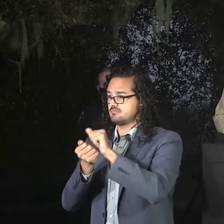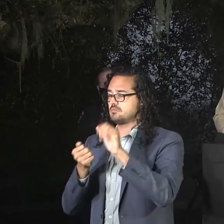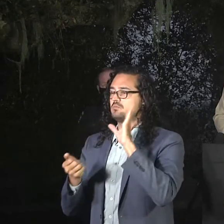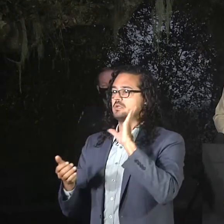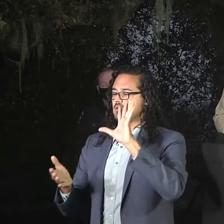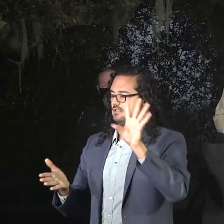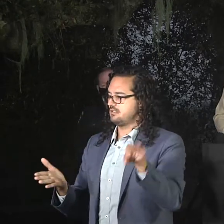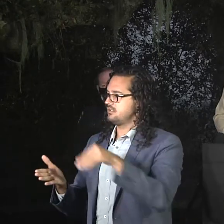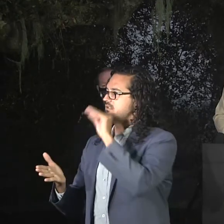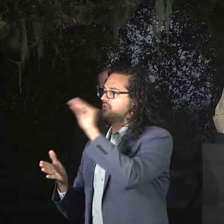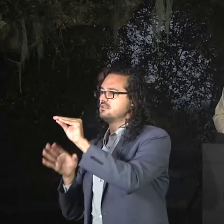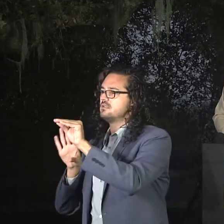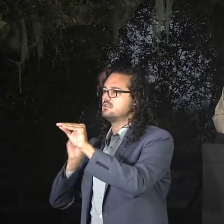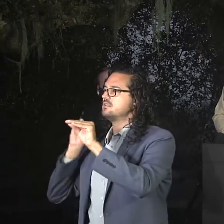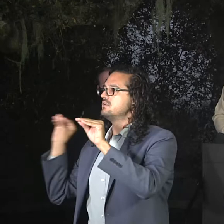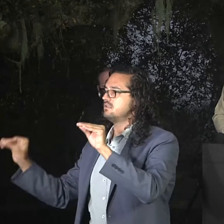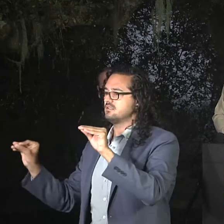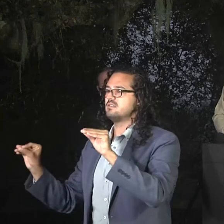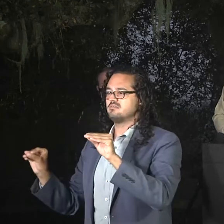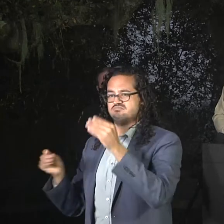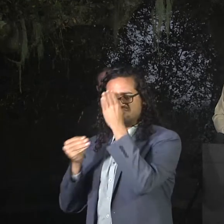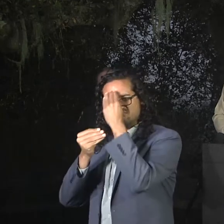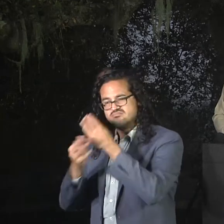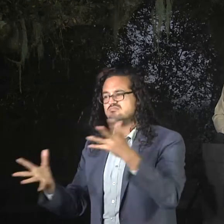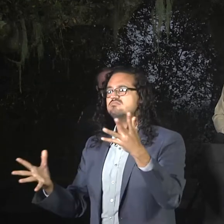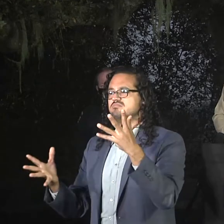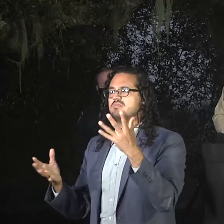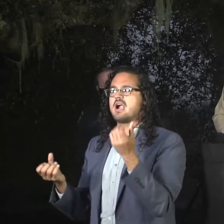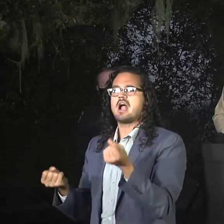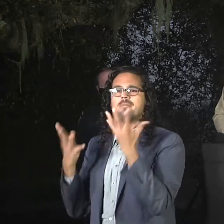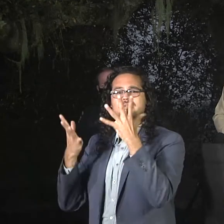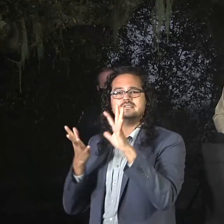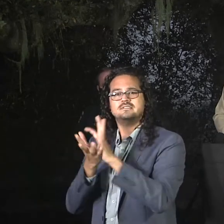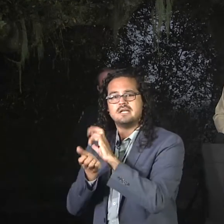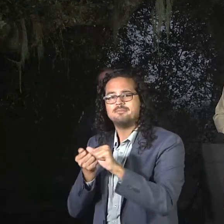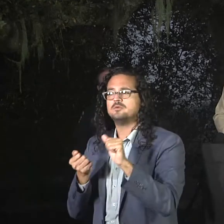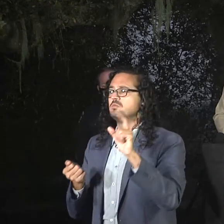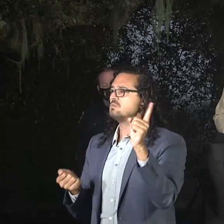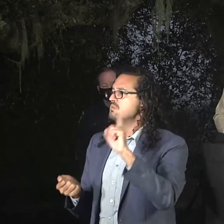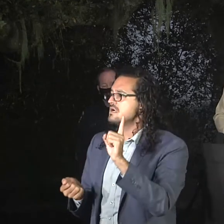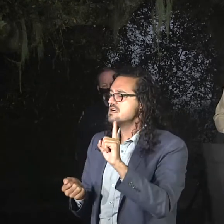damaged, but what percent of the entire incident has been inspected.